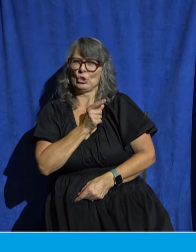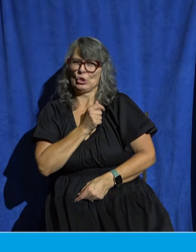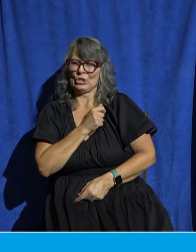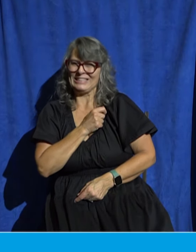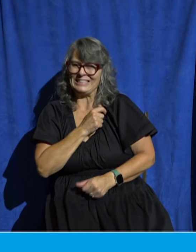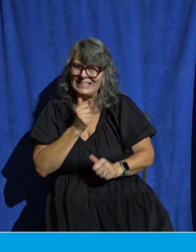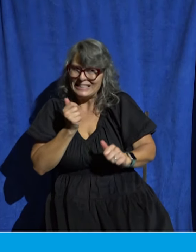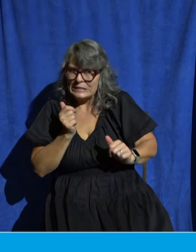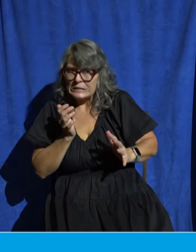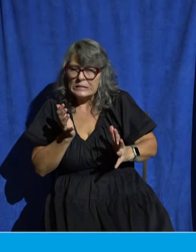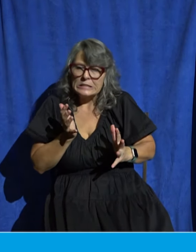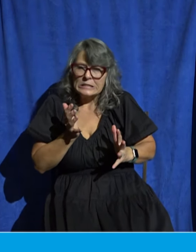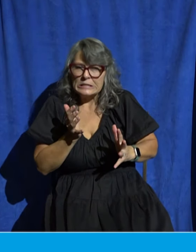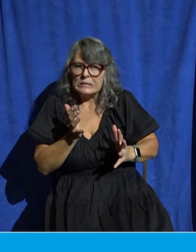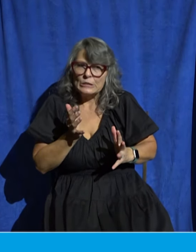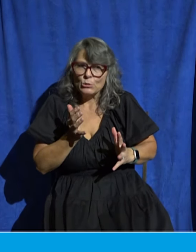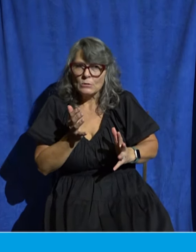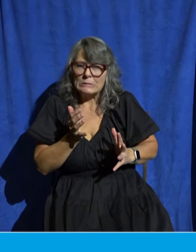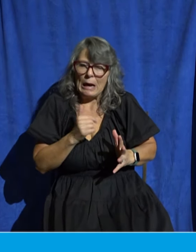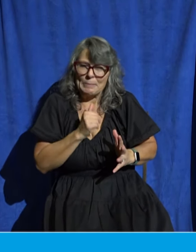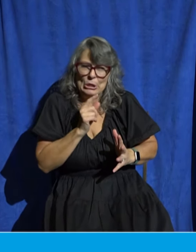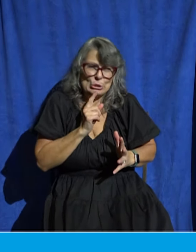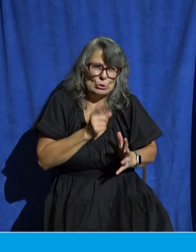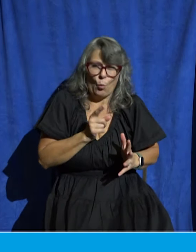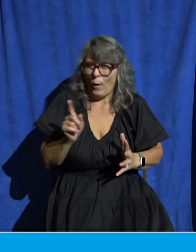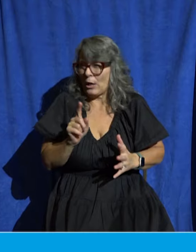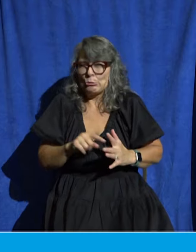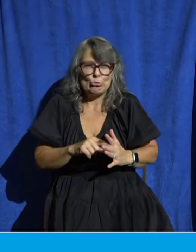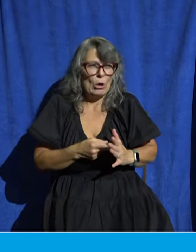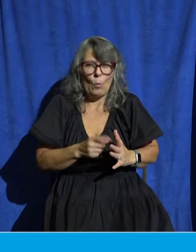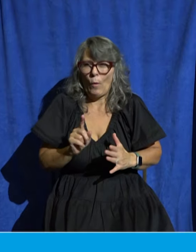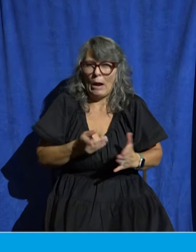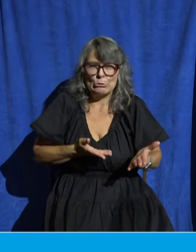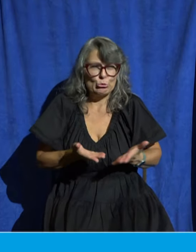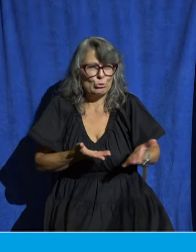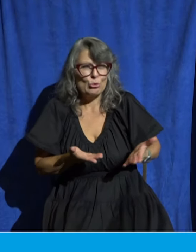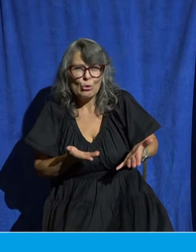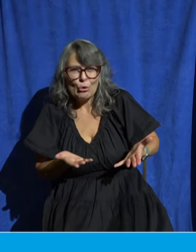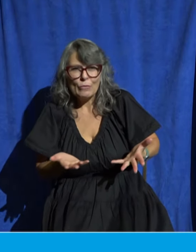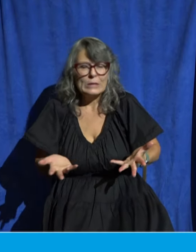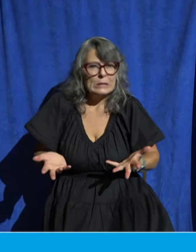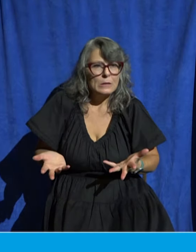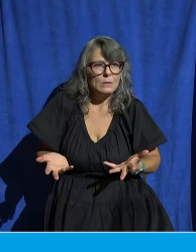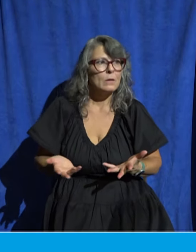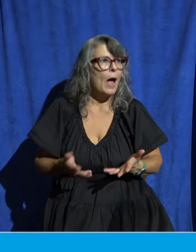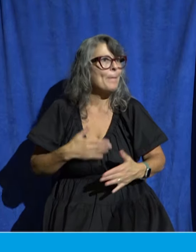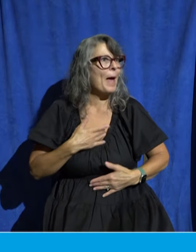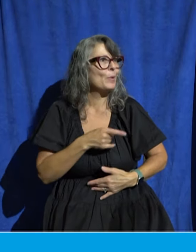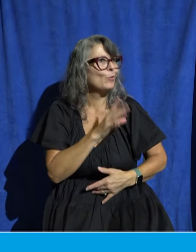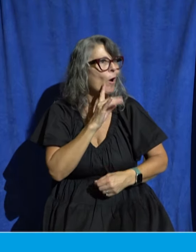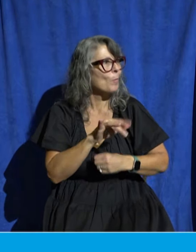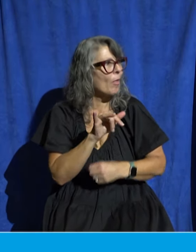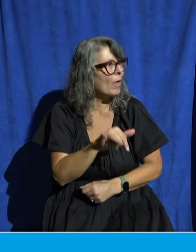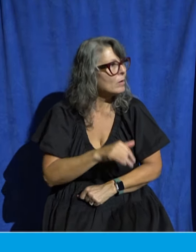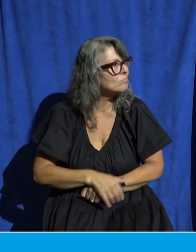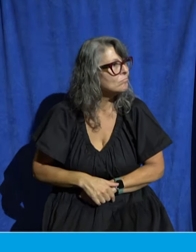I just don't know where to serve well I'm really glad you brought that up I want to show this to you